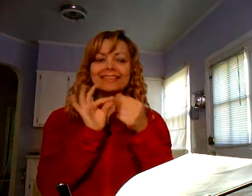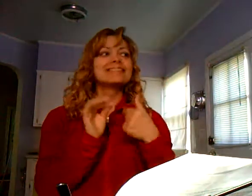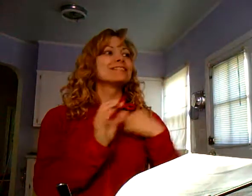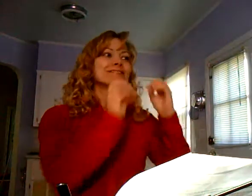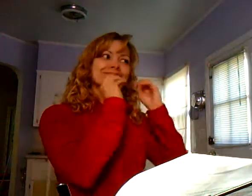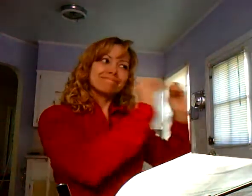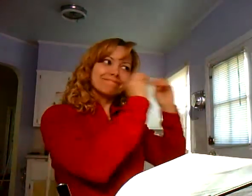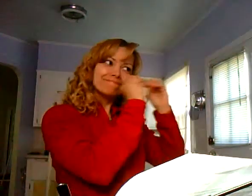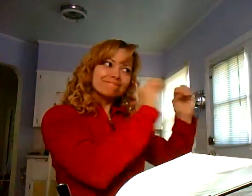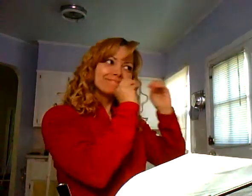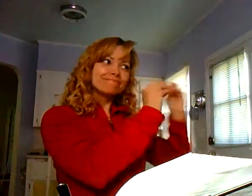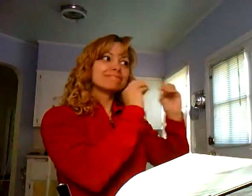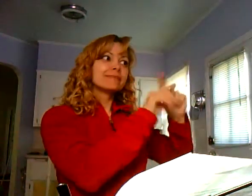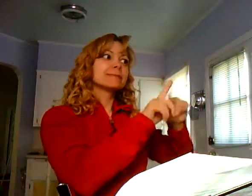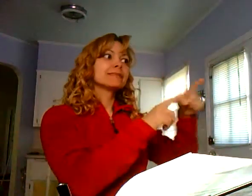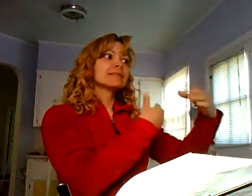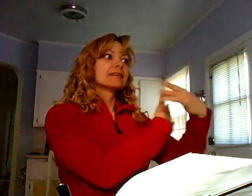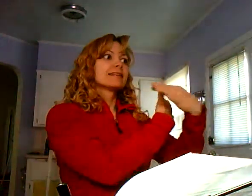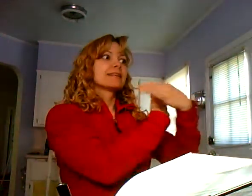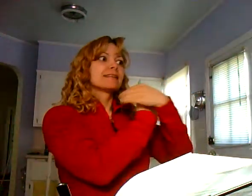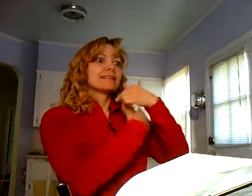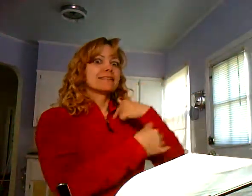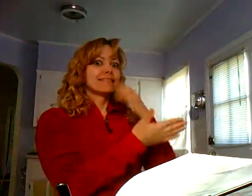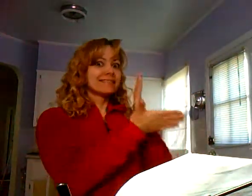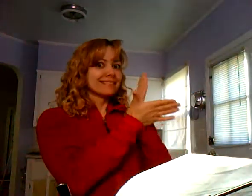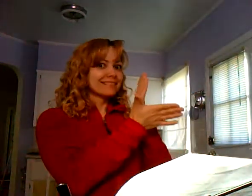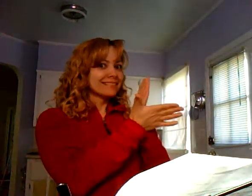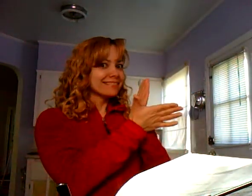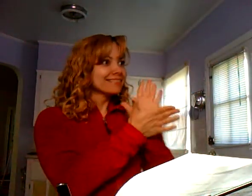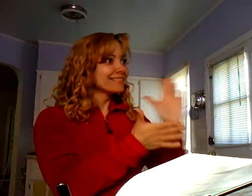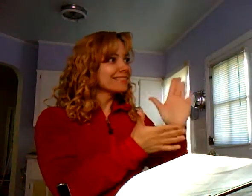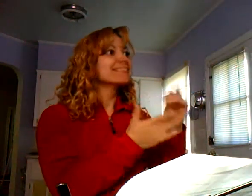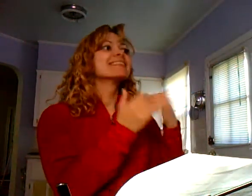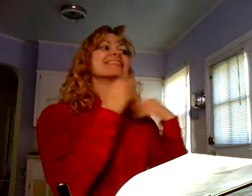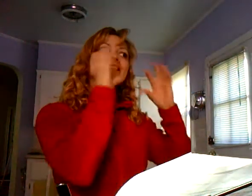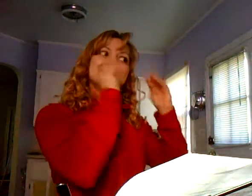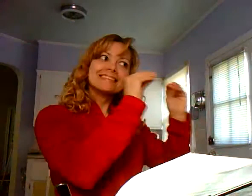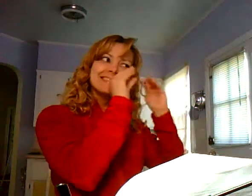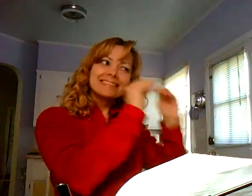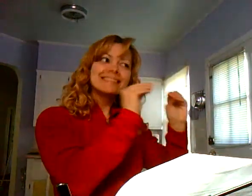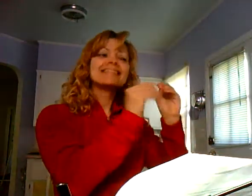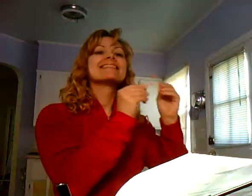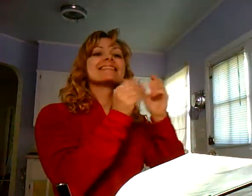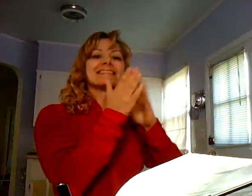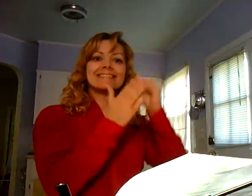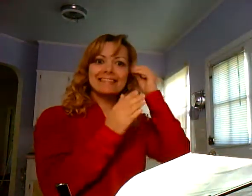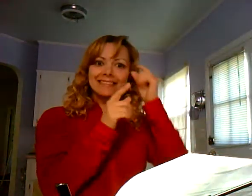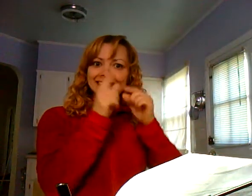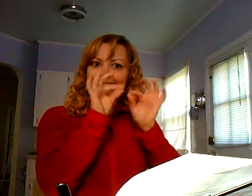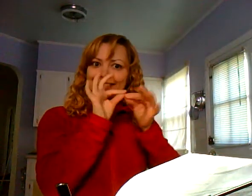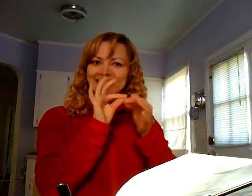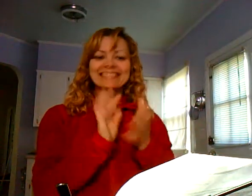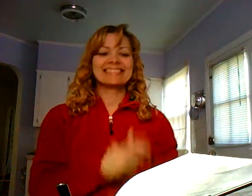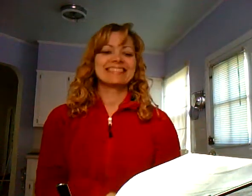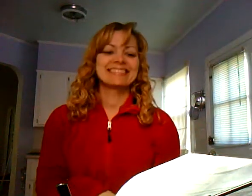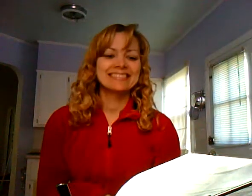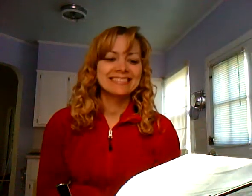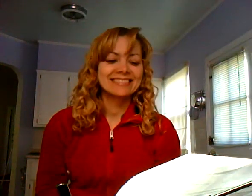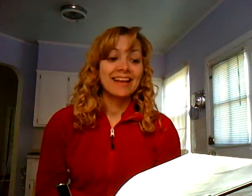ASL as well and wanted to interpret. So, I taught him. He was falling in love with me and I said, wait a minute, you need to learn how to